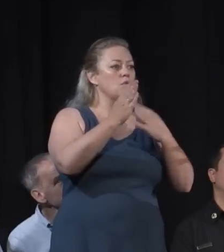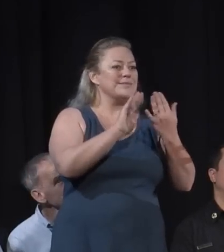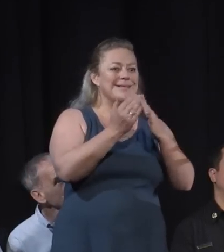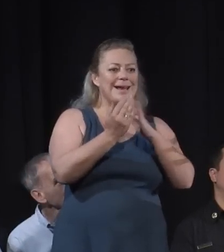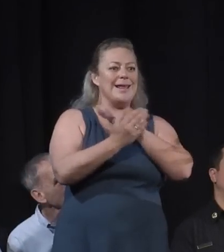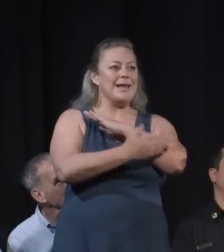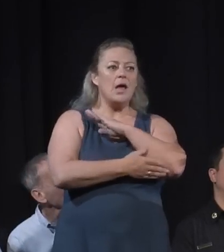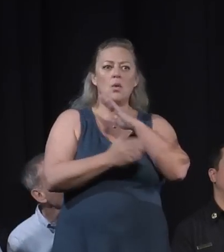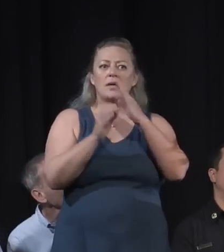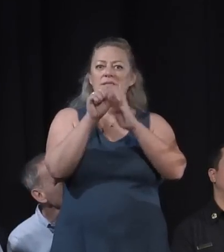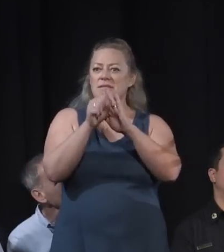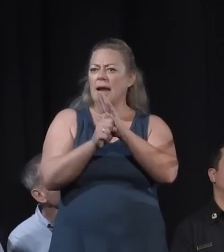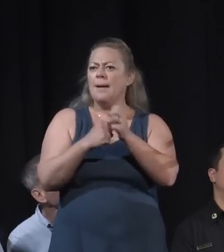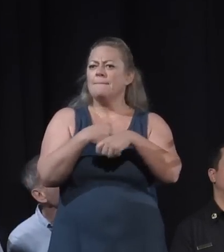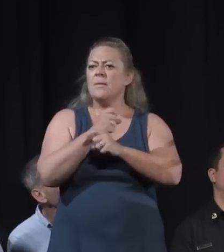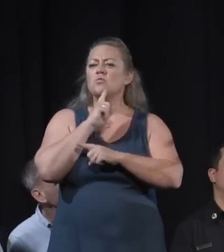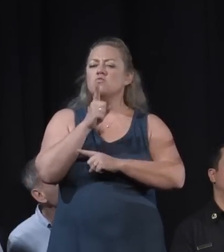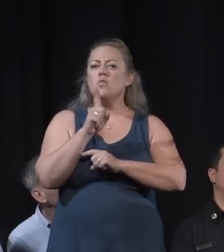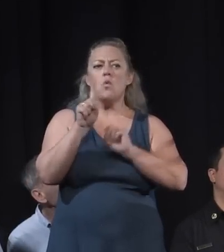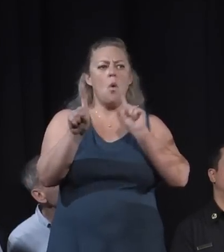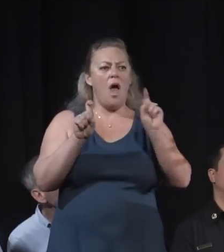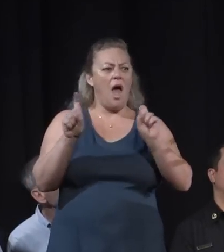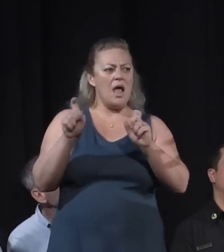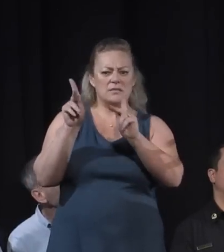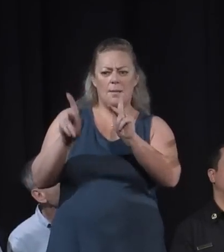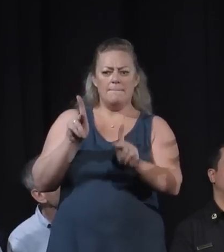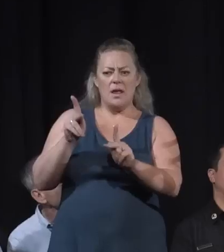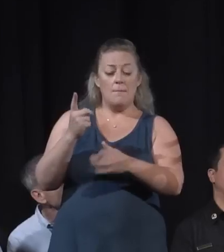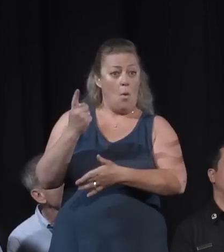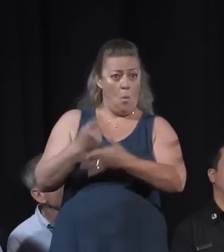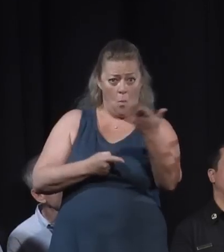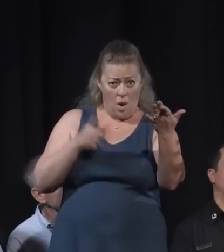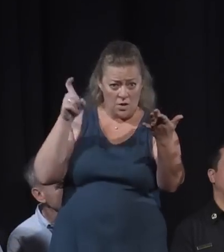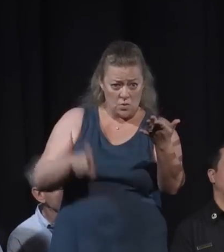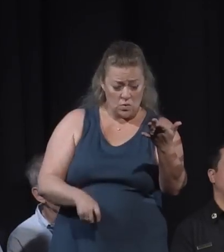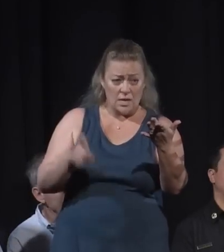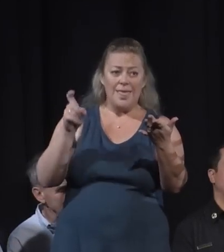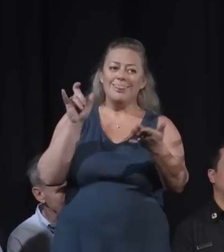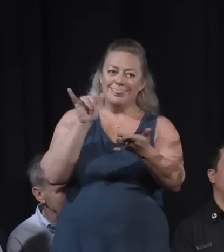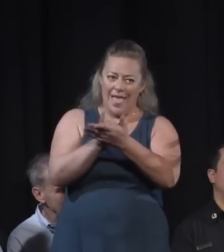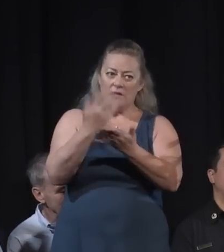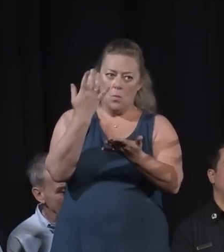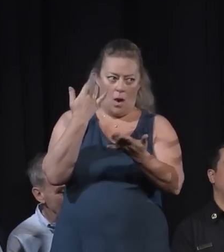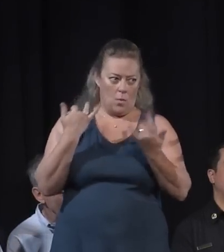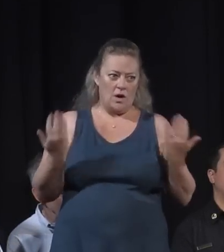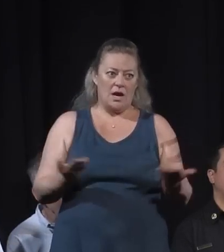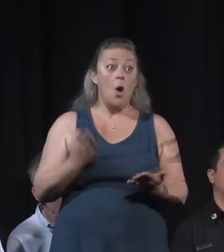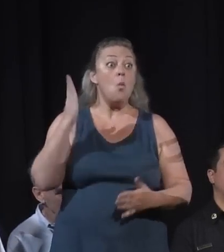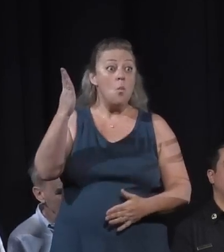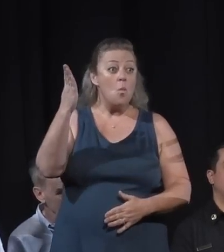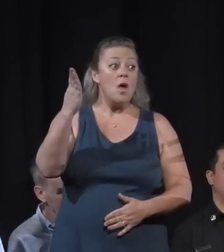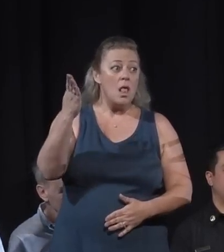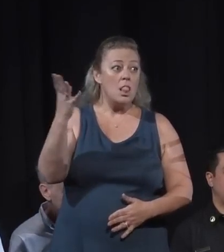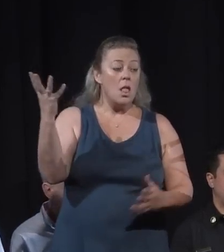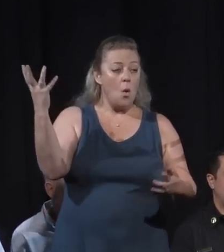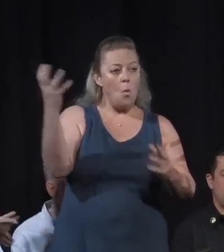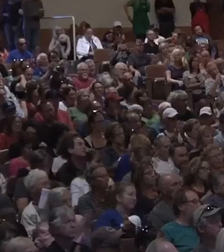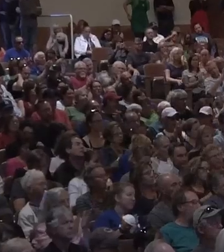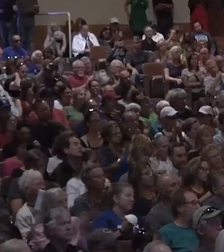what you need, because that is why we're here. So thank you all for being here today. We will win this fight. Thank you.